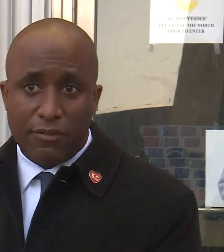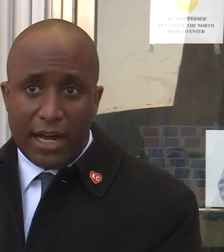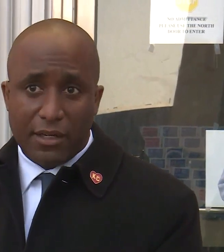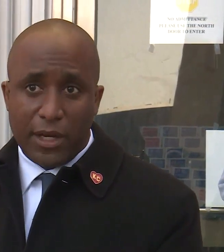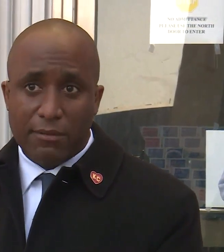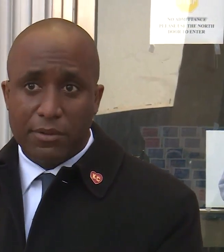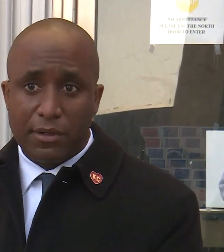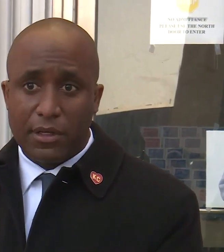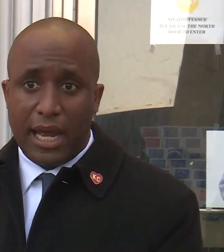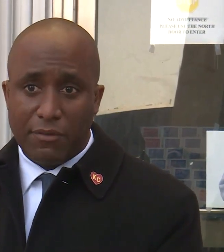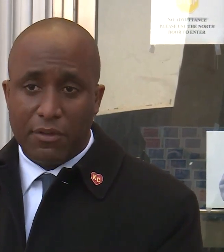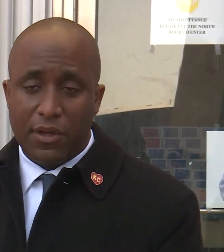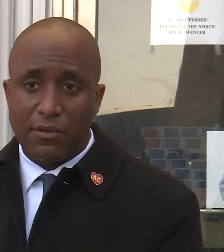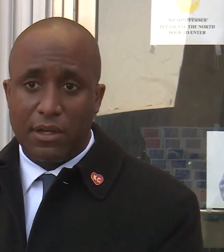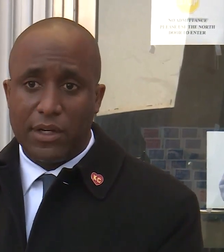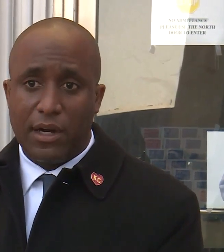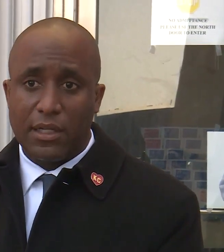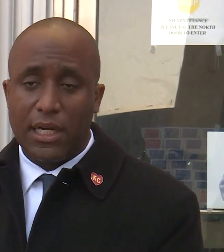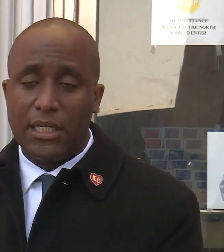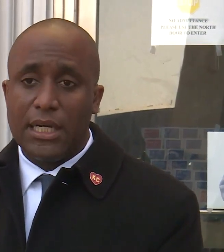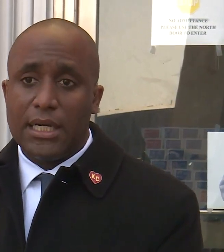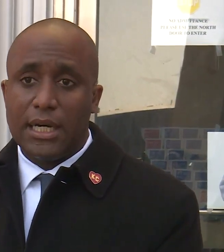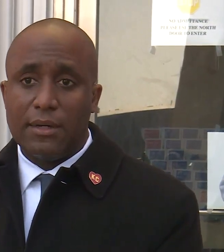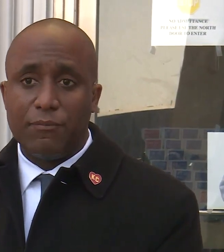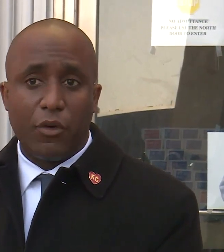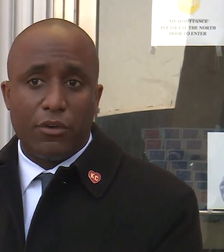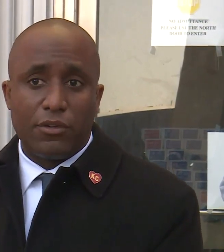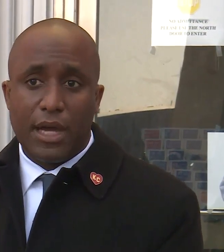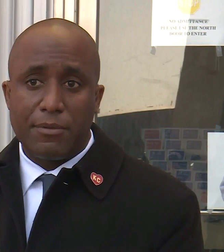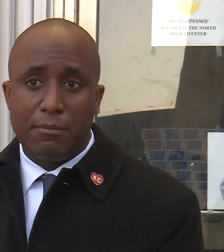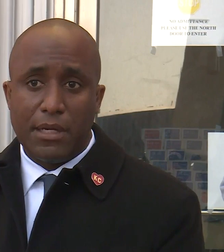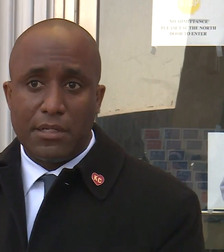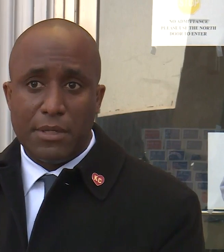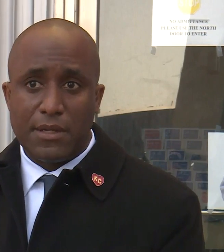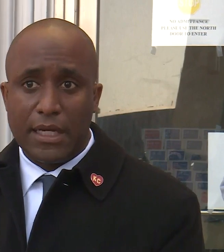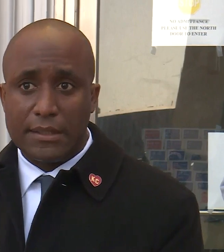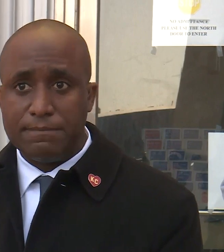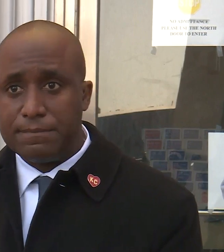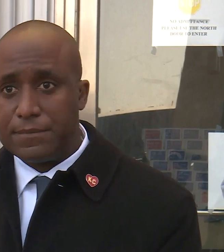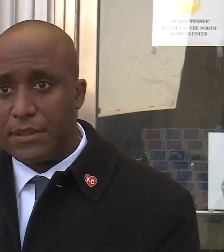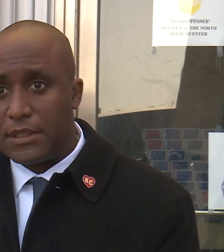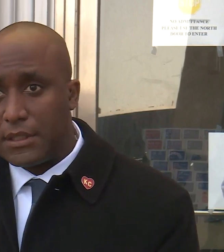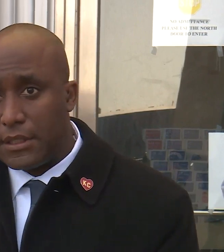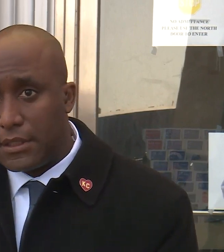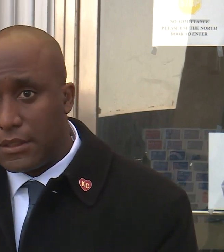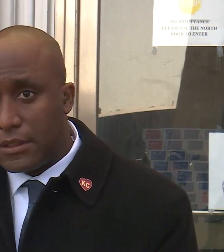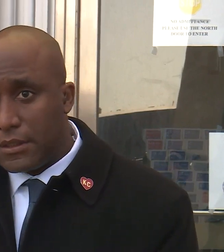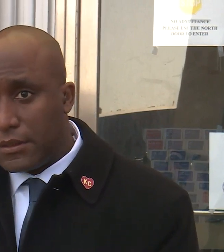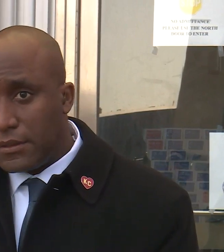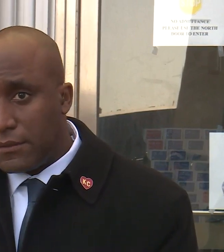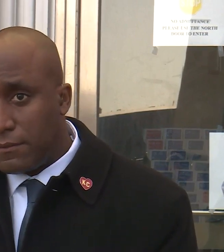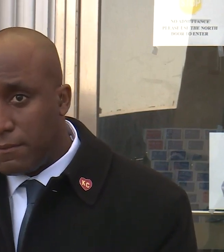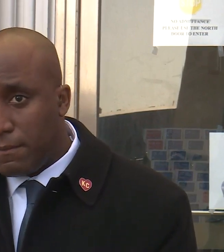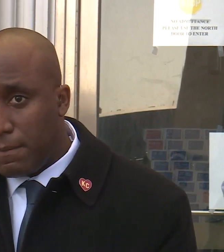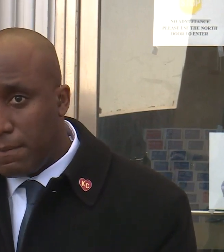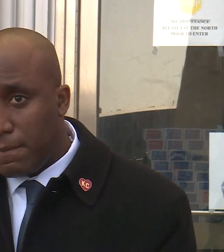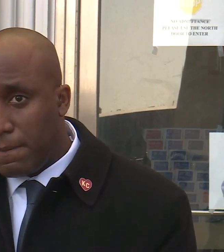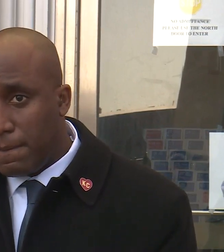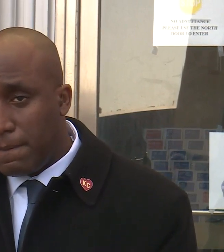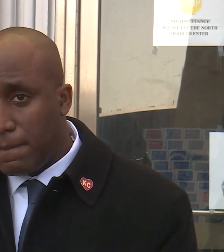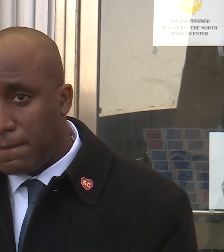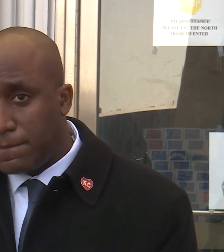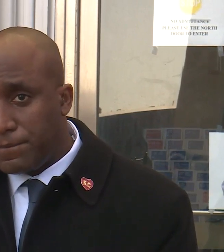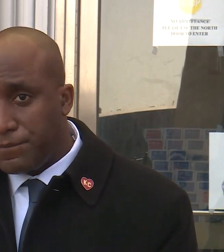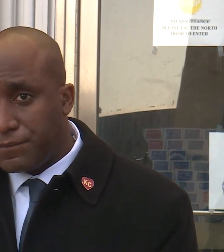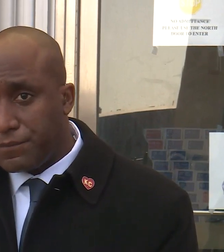we will evaluate, particularly after the Thanksgiving holiday, further steps that may need to be taken. And just to be clear, you are telling Kansas